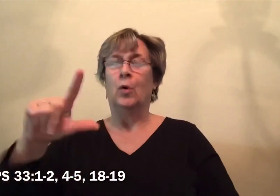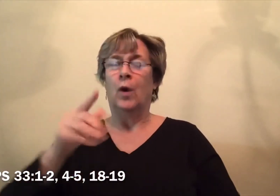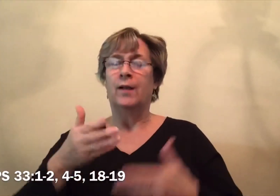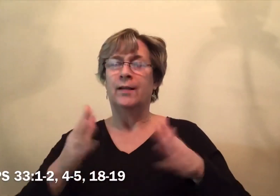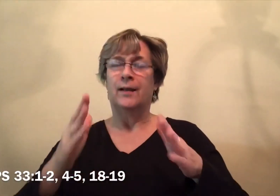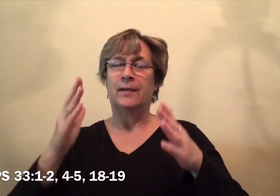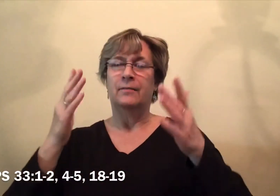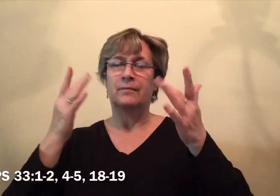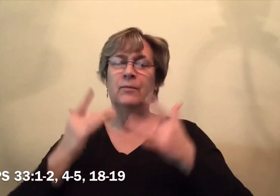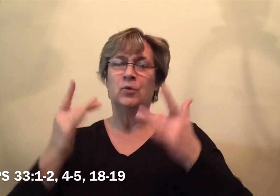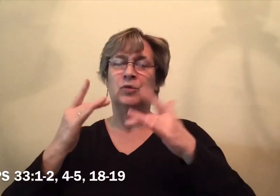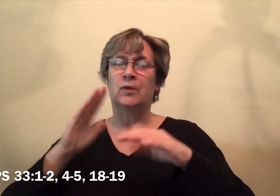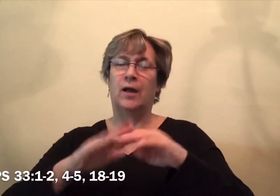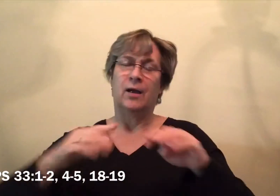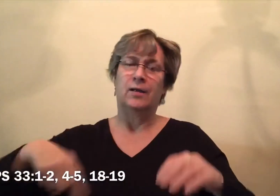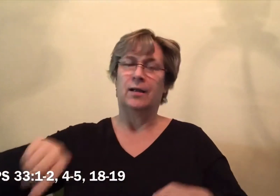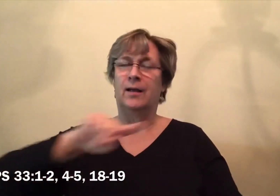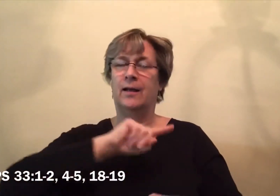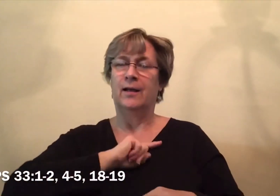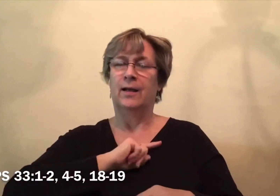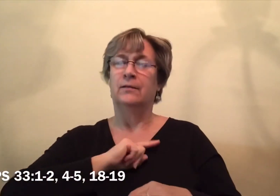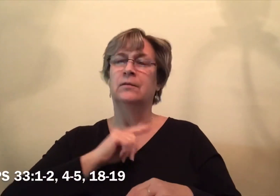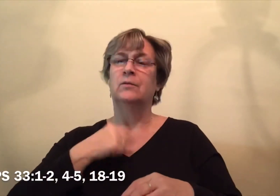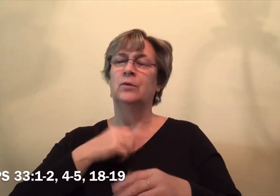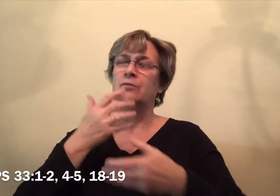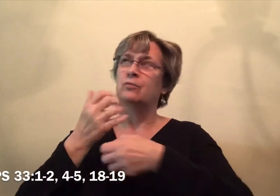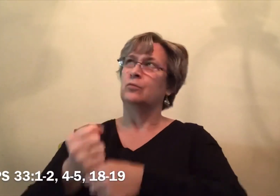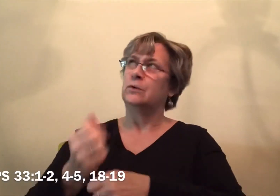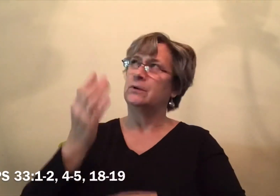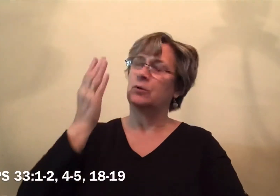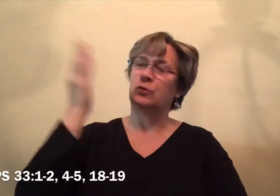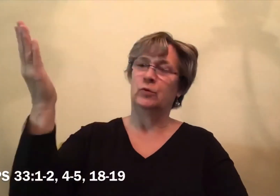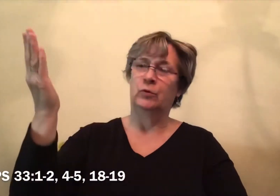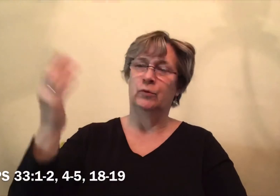Lord, let your mercy be on us as we place our trust in you.